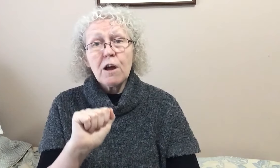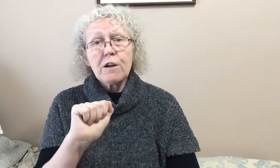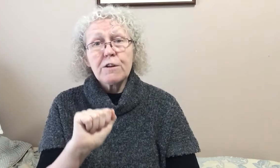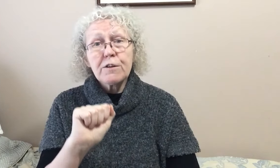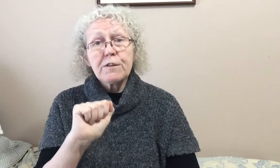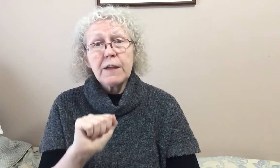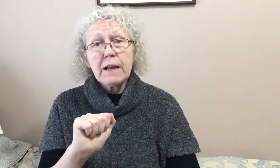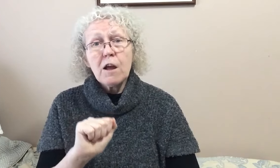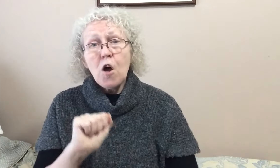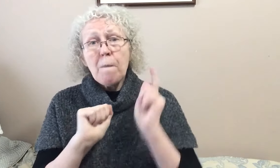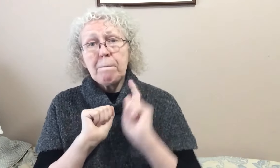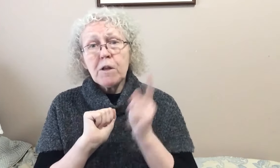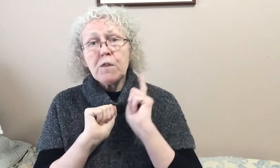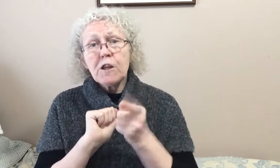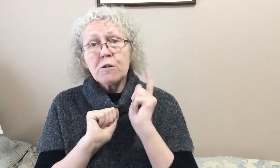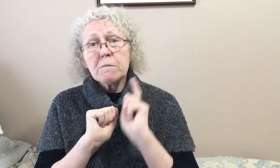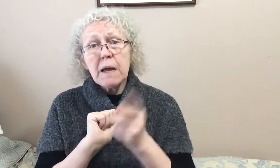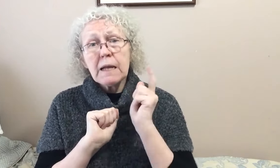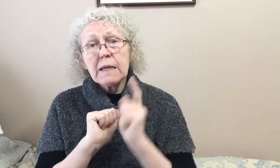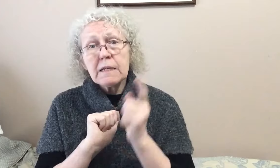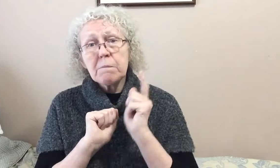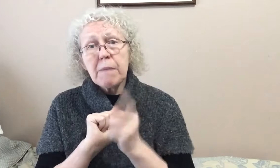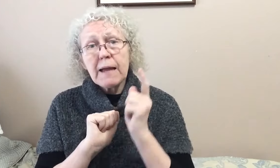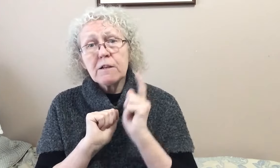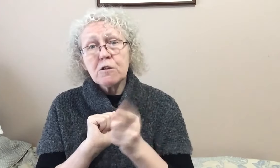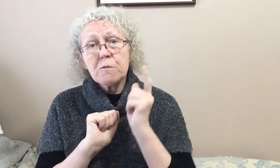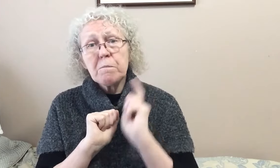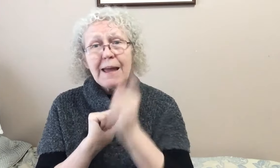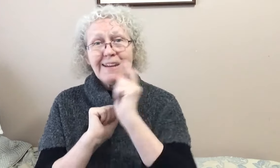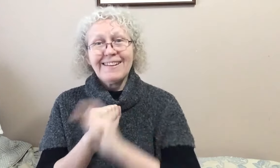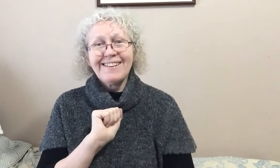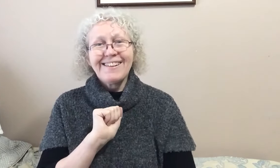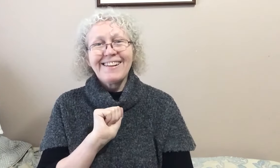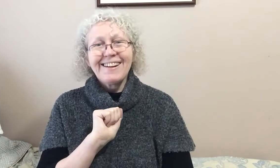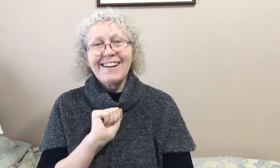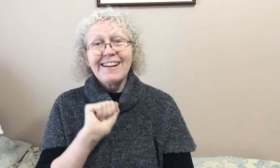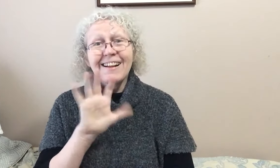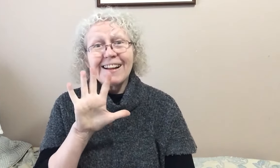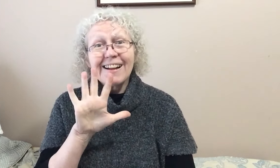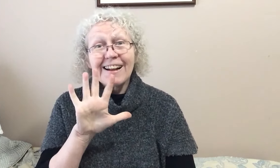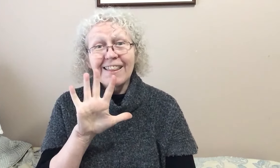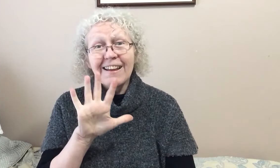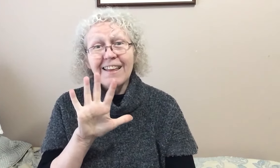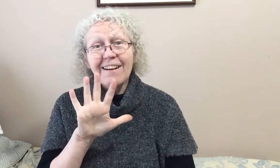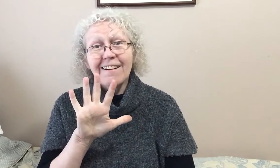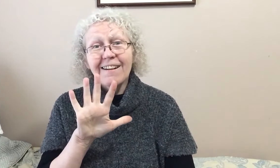doctor said put those monkeys back to bed. And there they are.